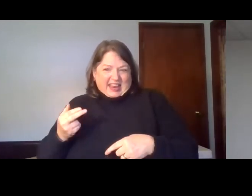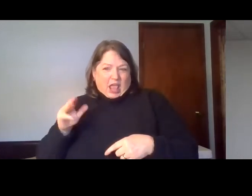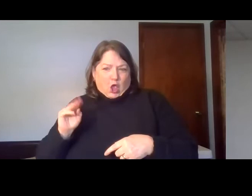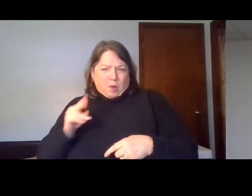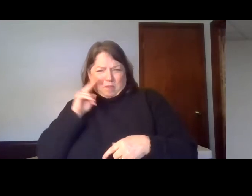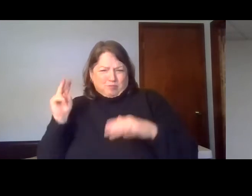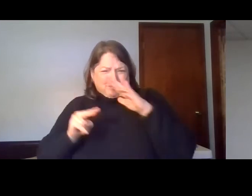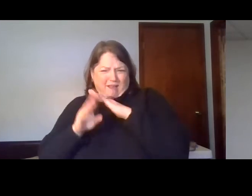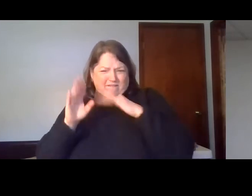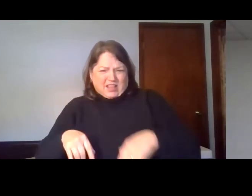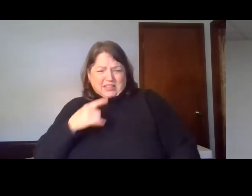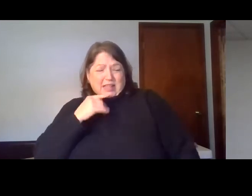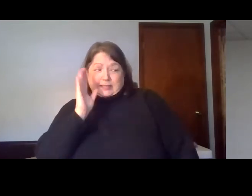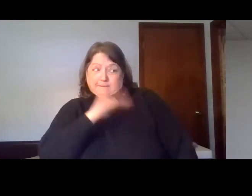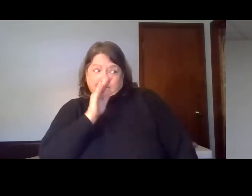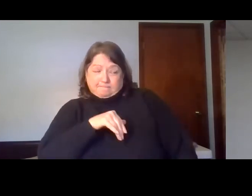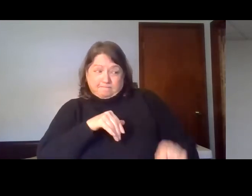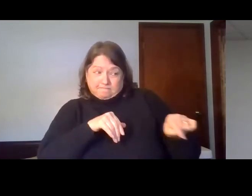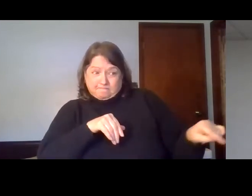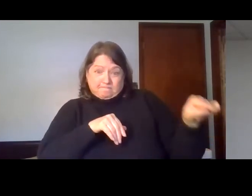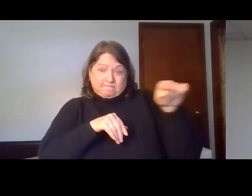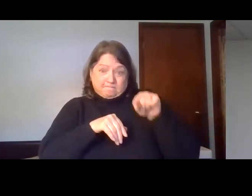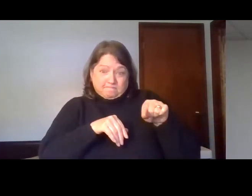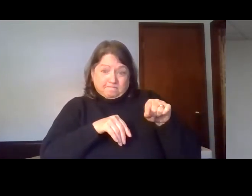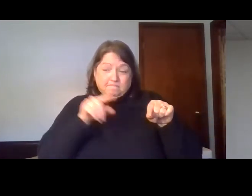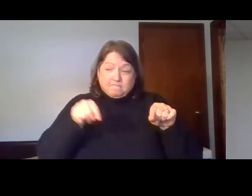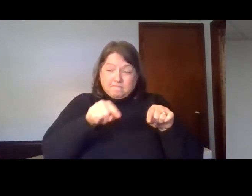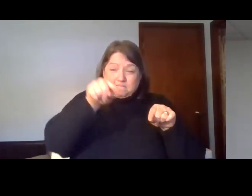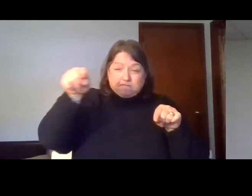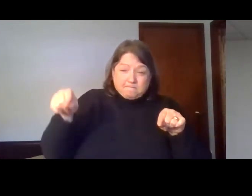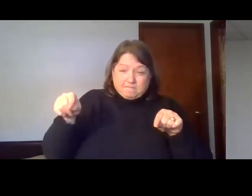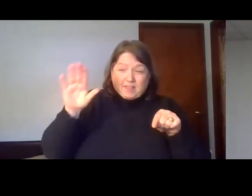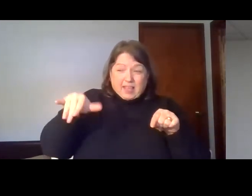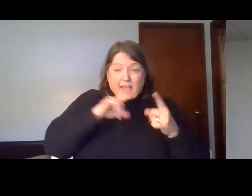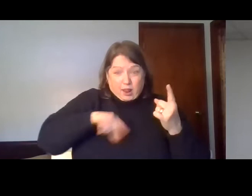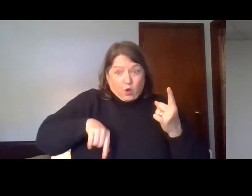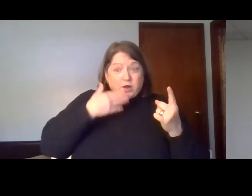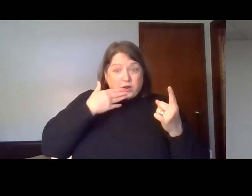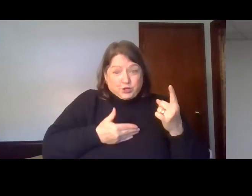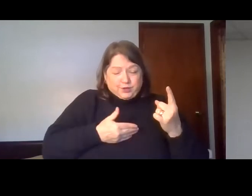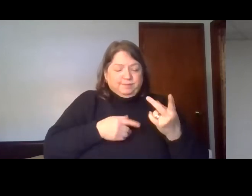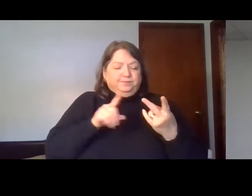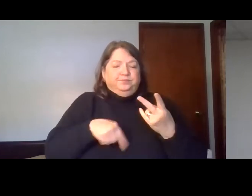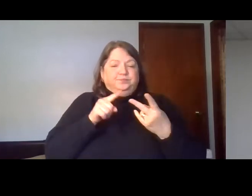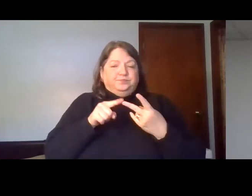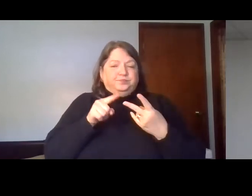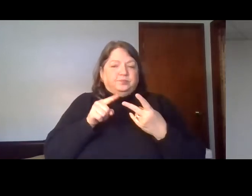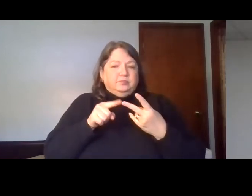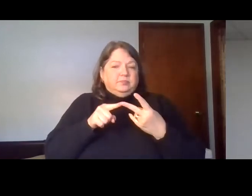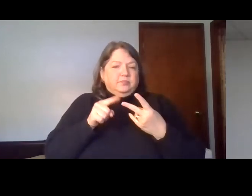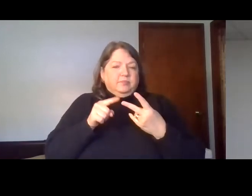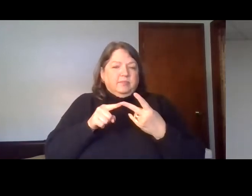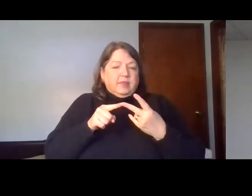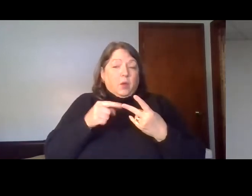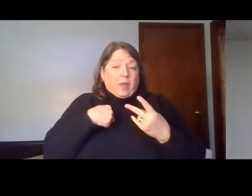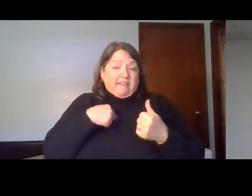that the people of God needed to be reminded about. The Lord is good. Secondly, I want you to notice the protection of God, not just the